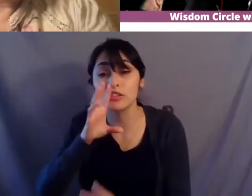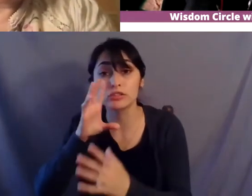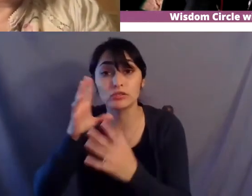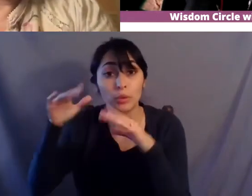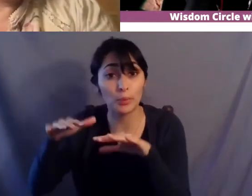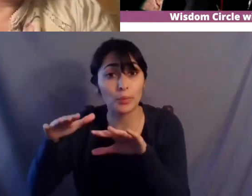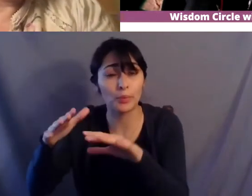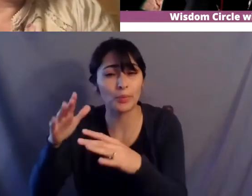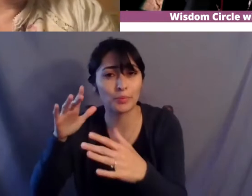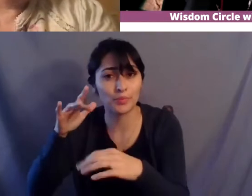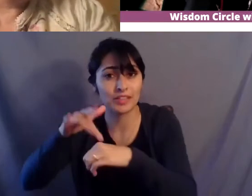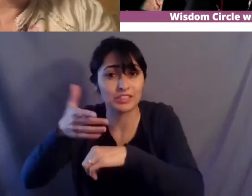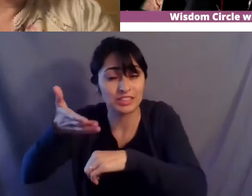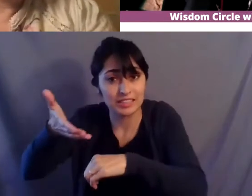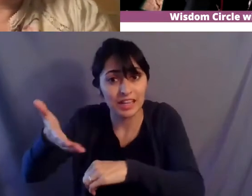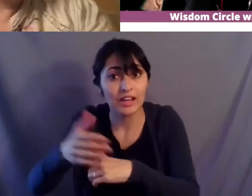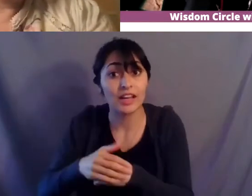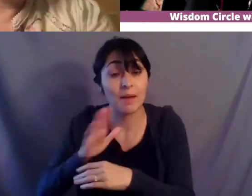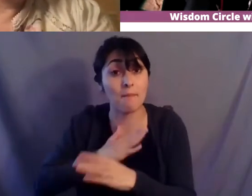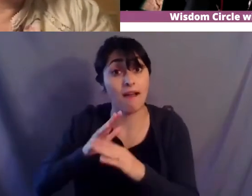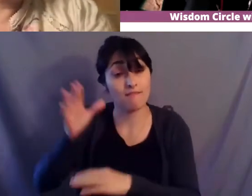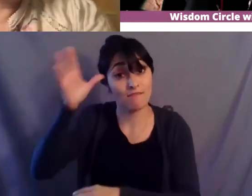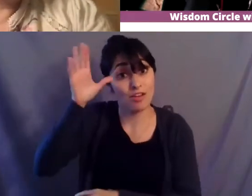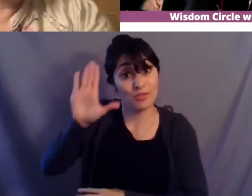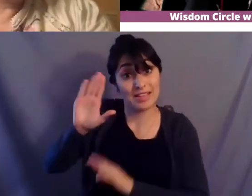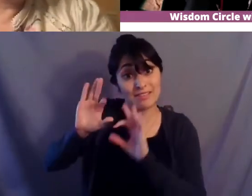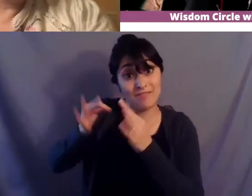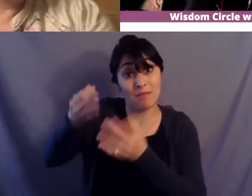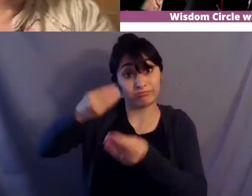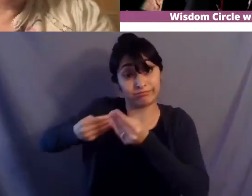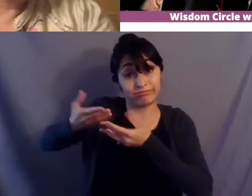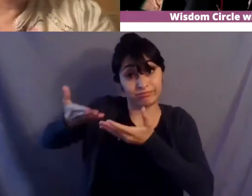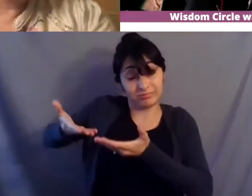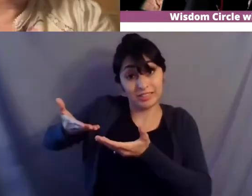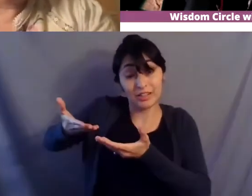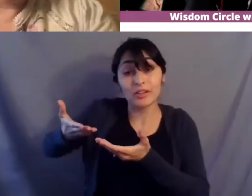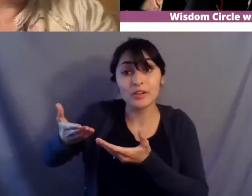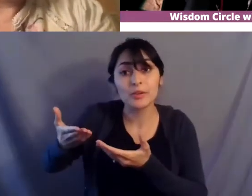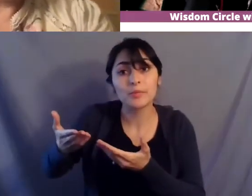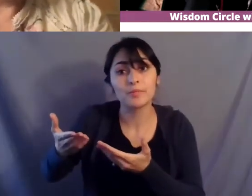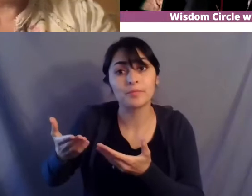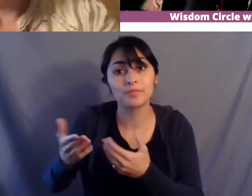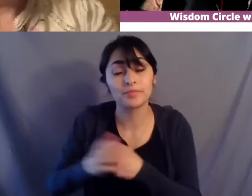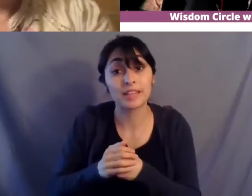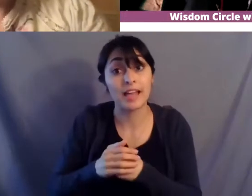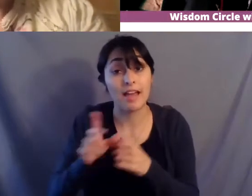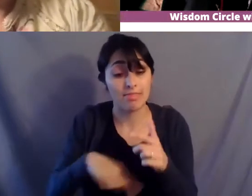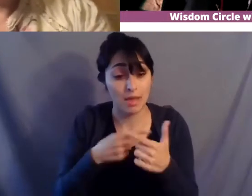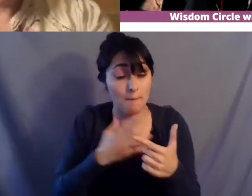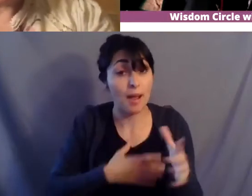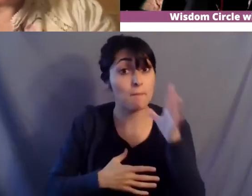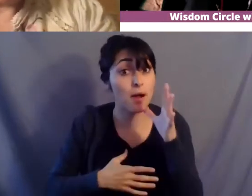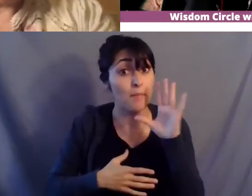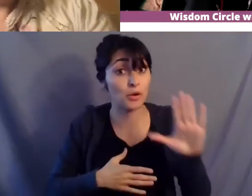father's side of the family um is from and where where i've lived and i felt called back to and then my mother's side of the